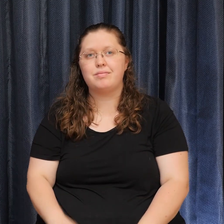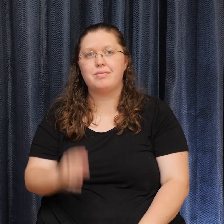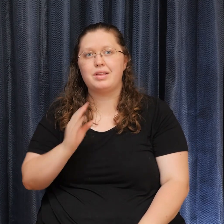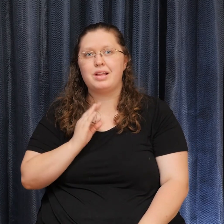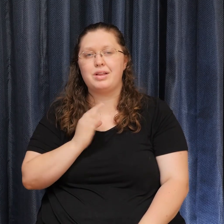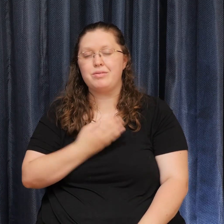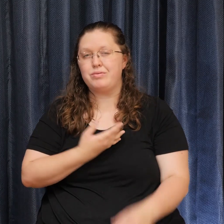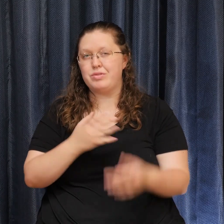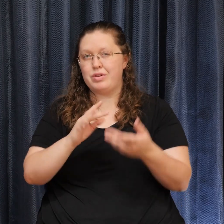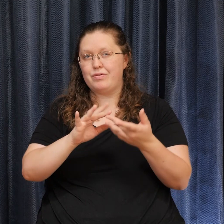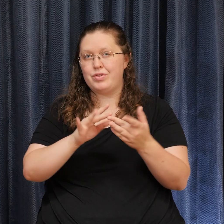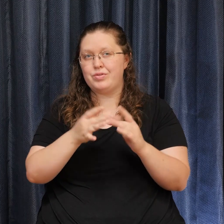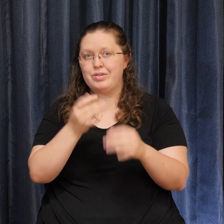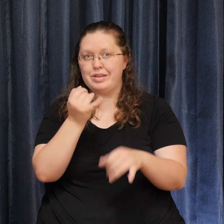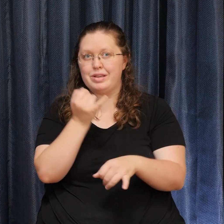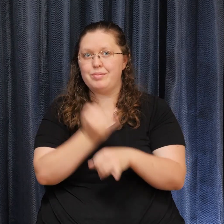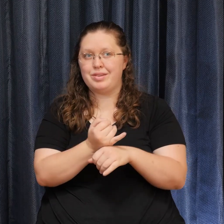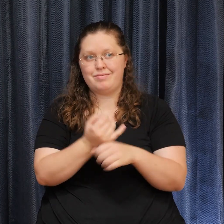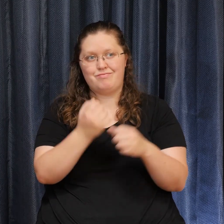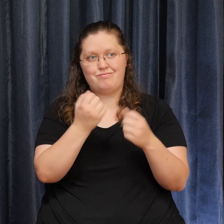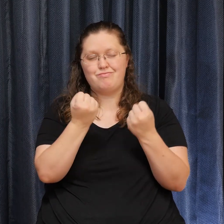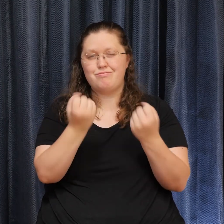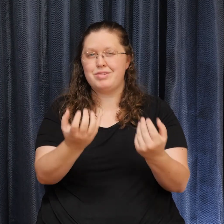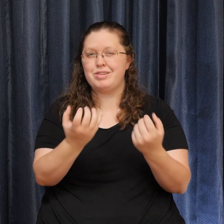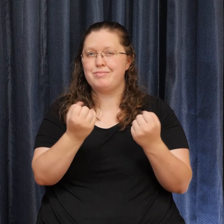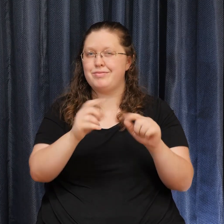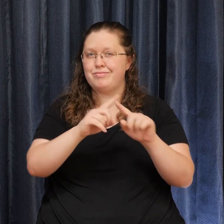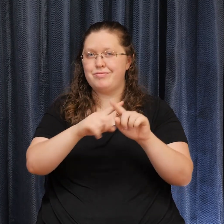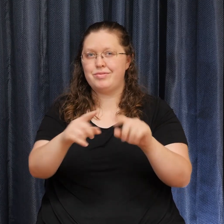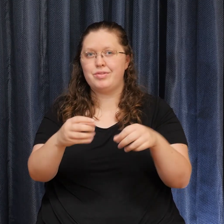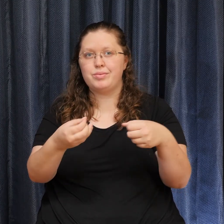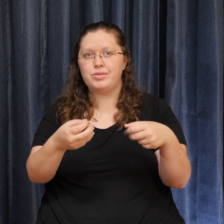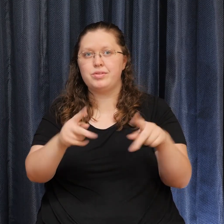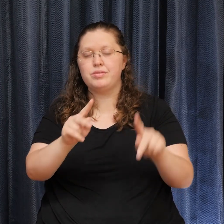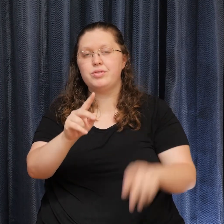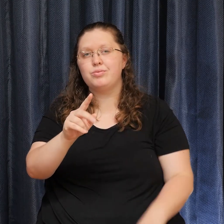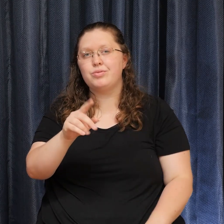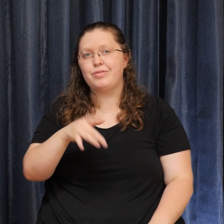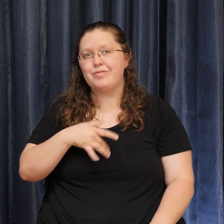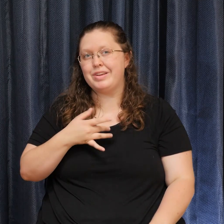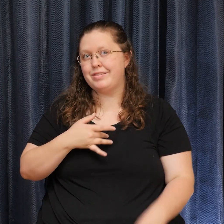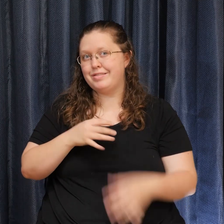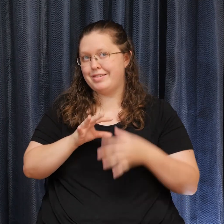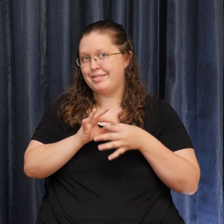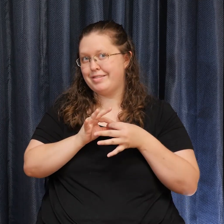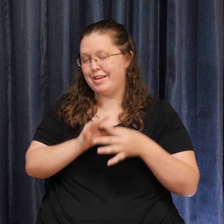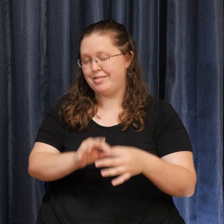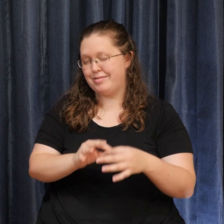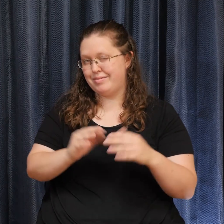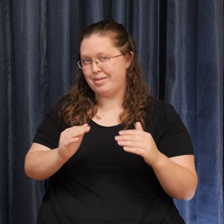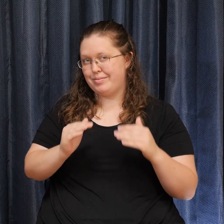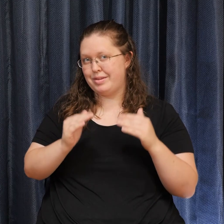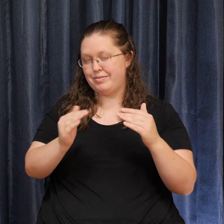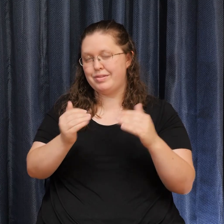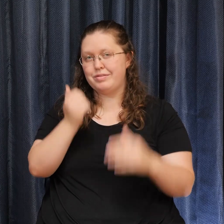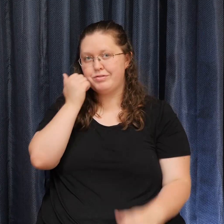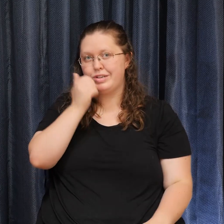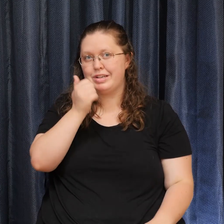opportunities for you to stay connected and uplifted every day of the week. From several ACIM classes, the Quest